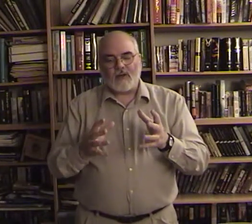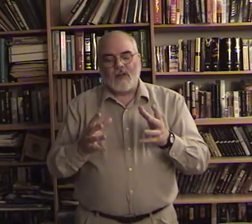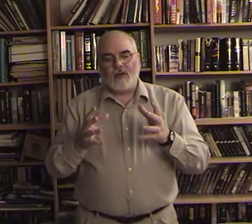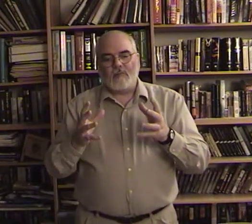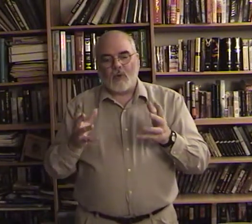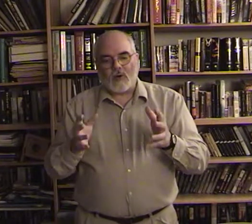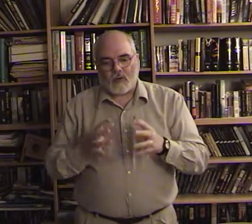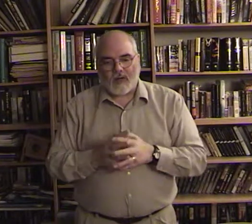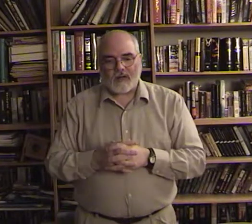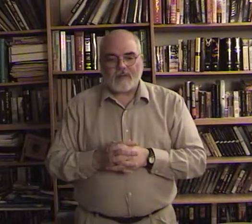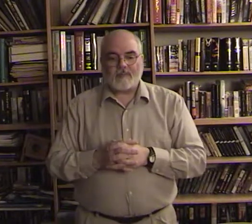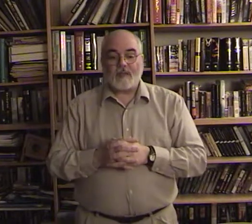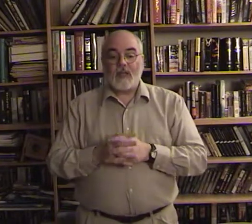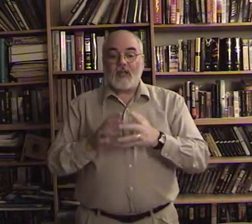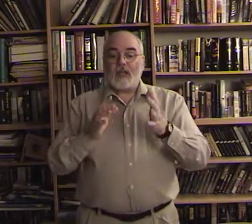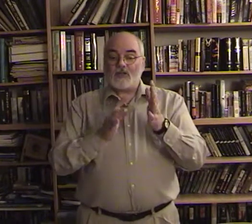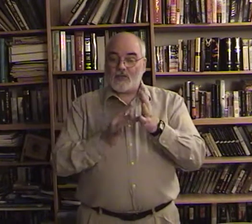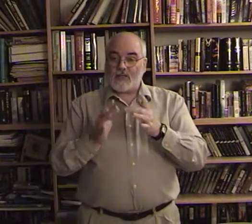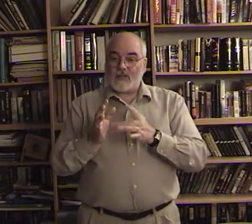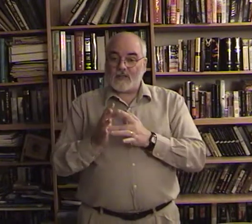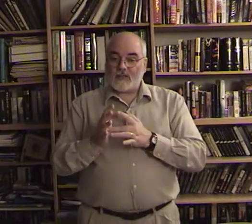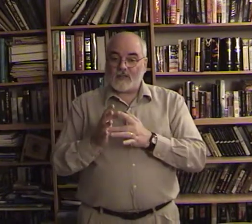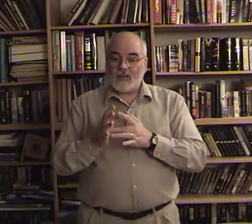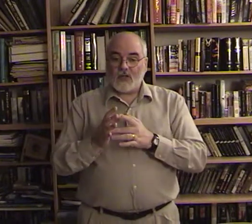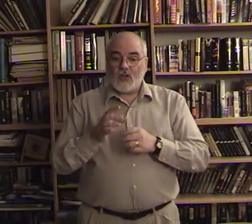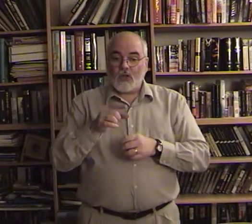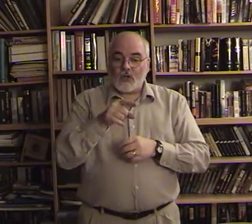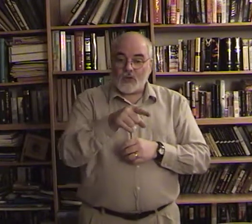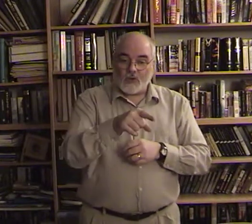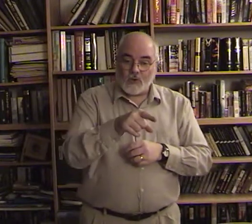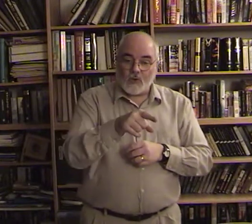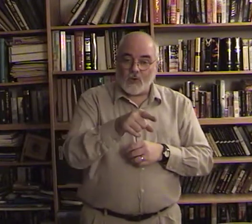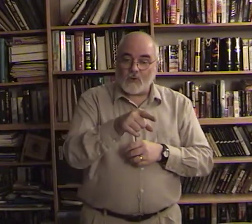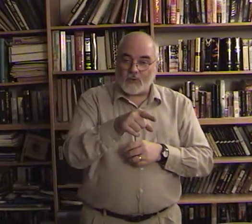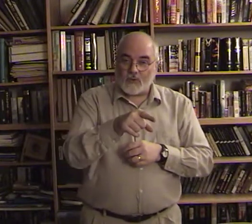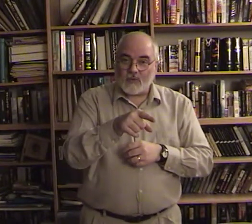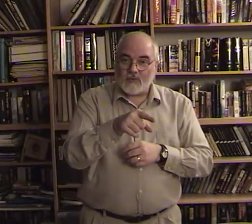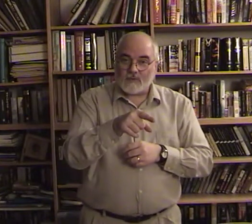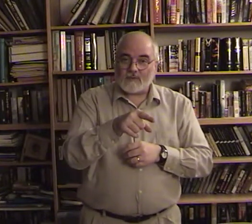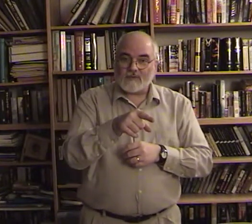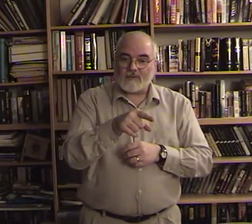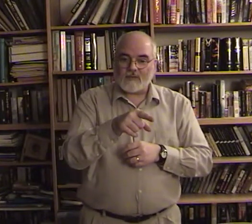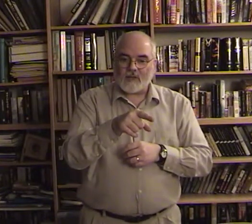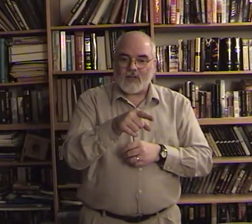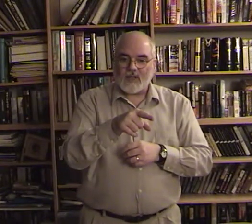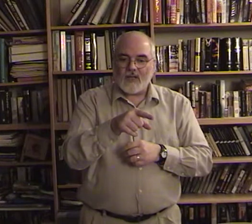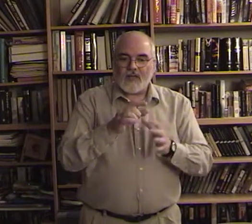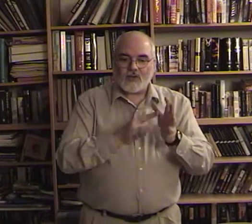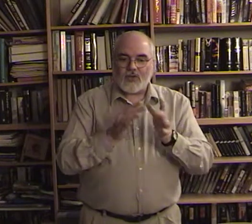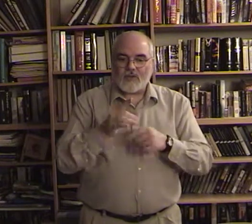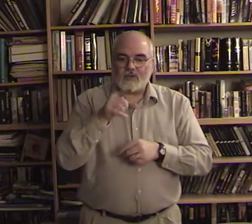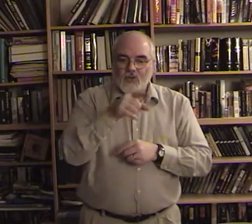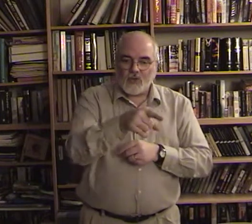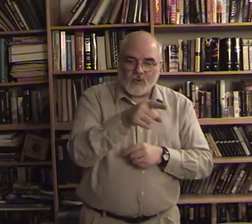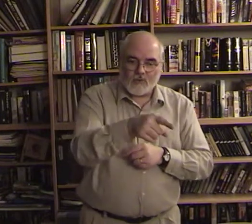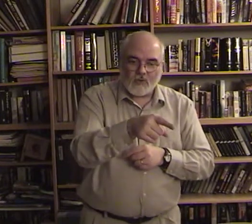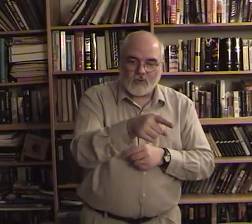more correct jesus you whom you okay jesus whom you